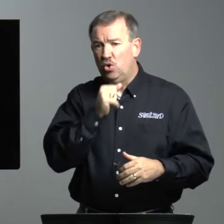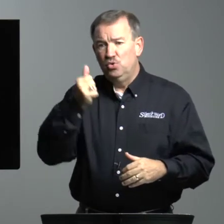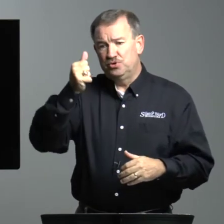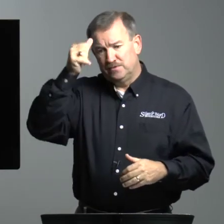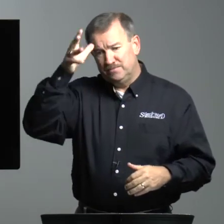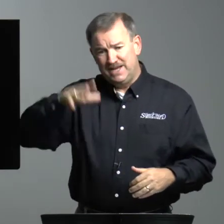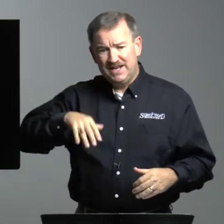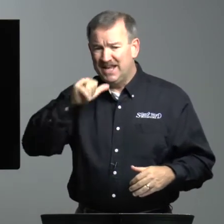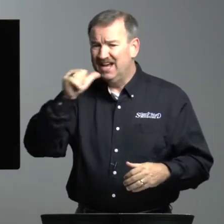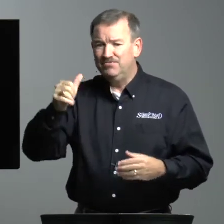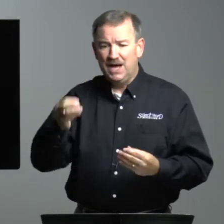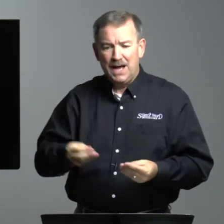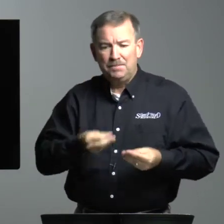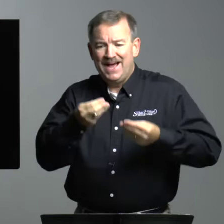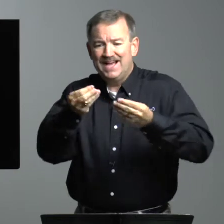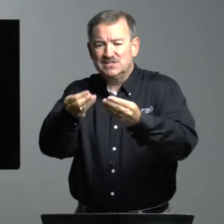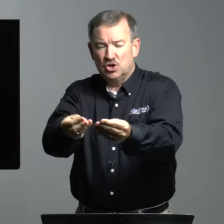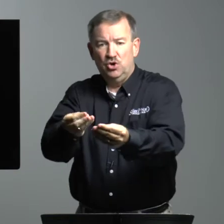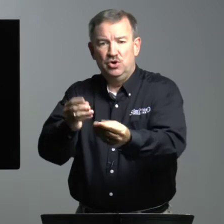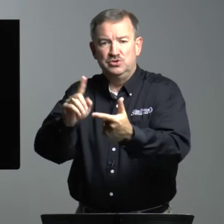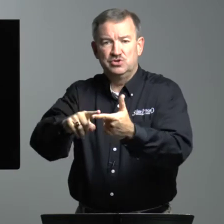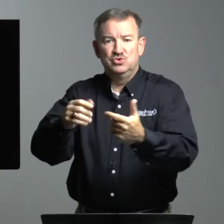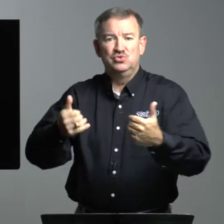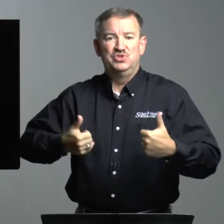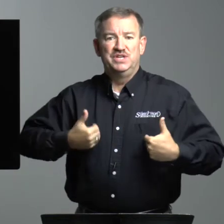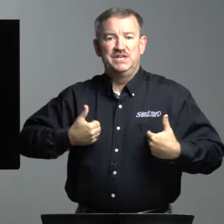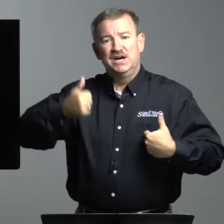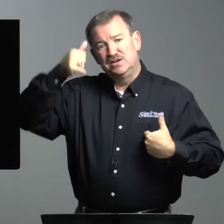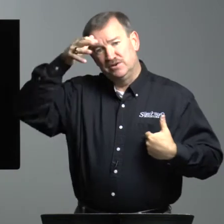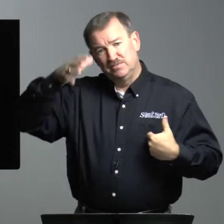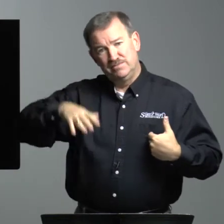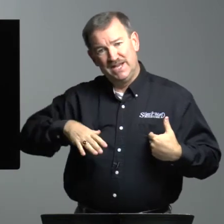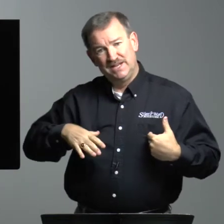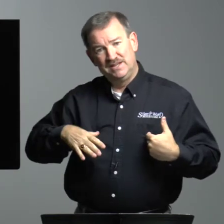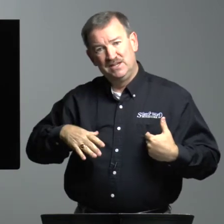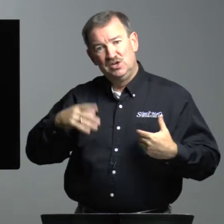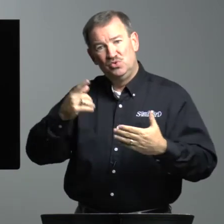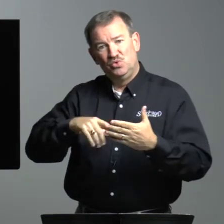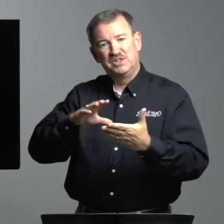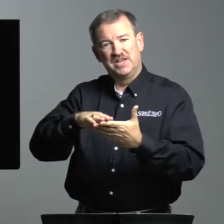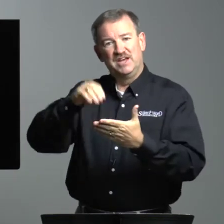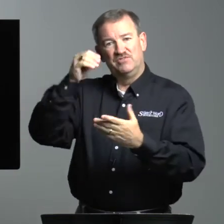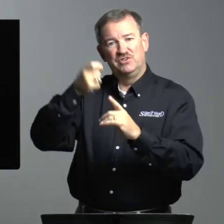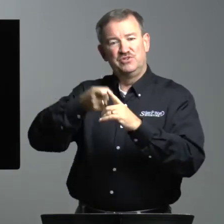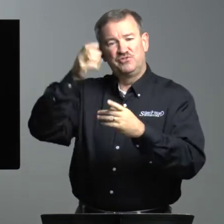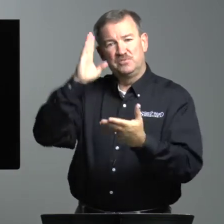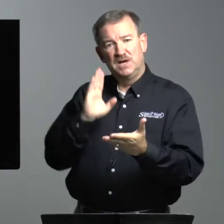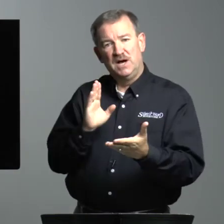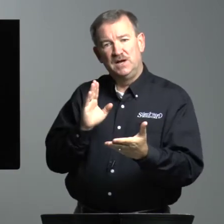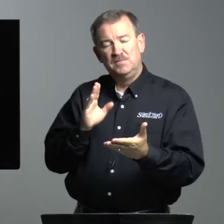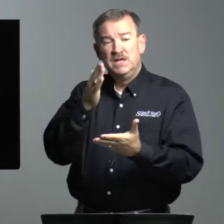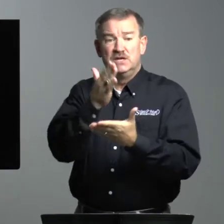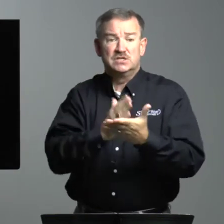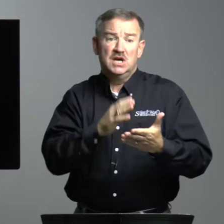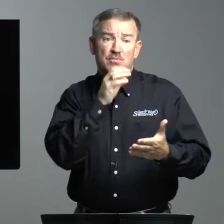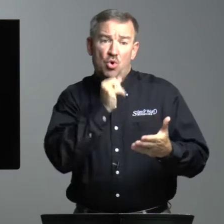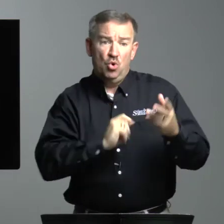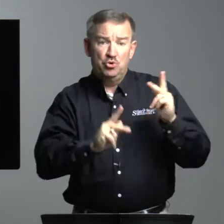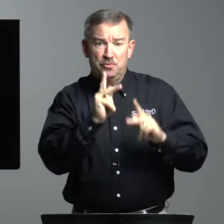older men have not passed on to the younger men what they have learned from God. Some older